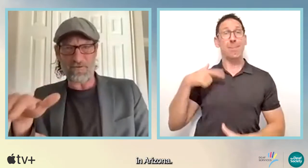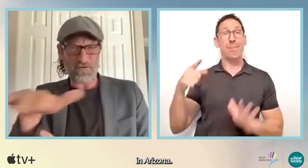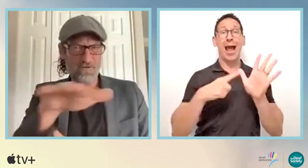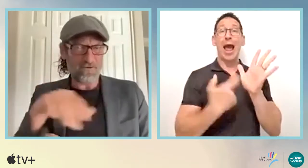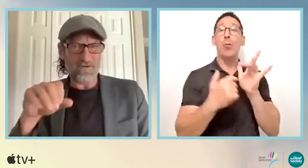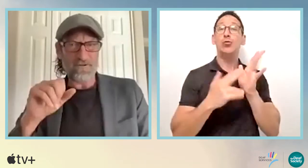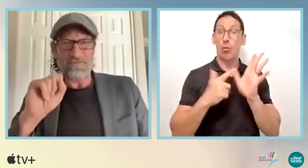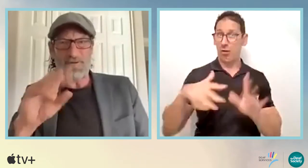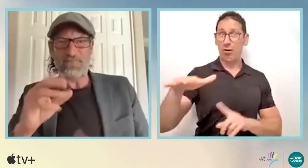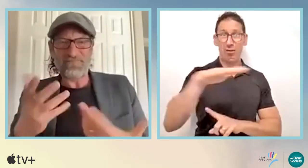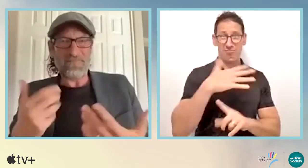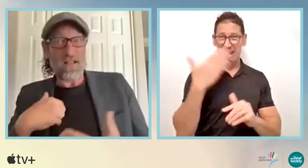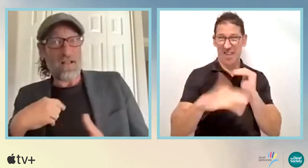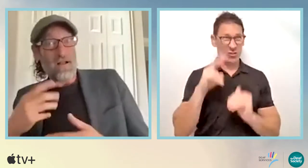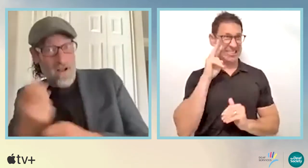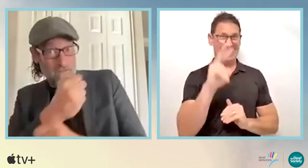Arizona.